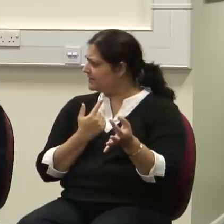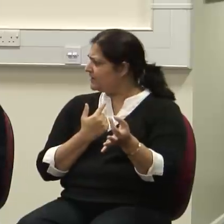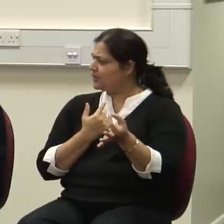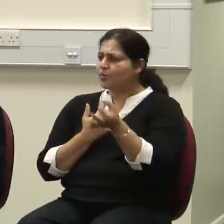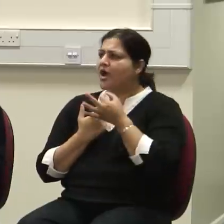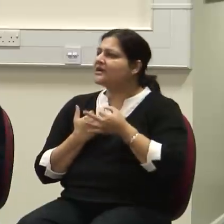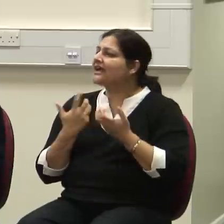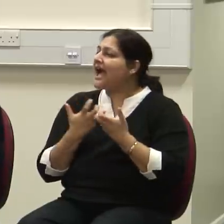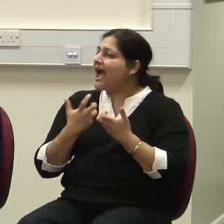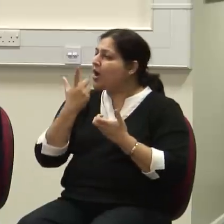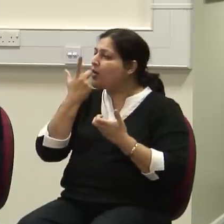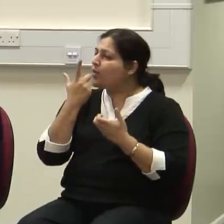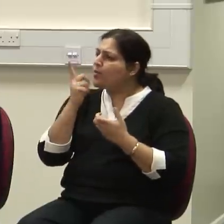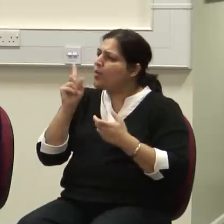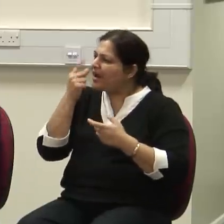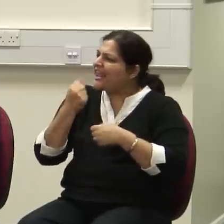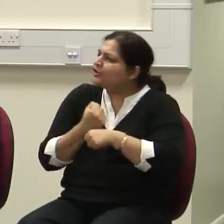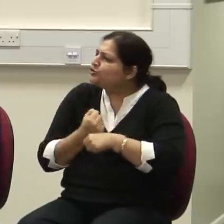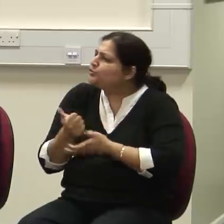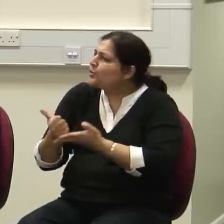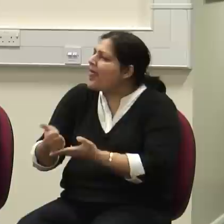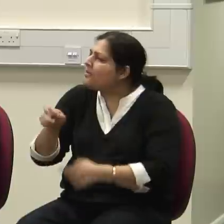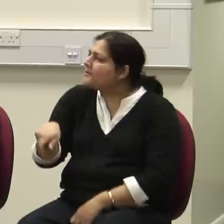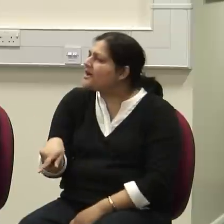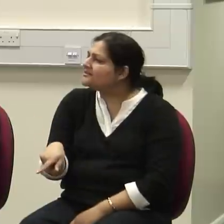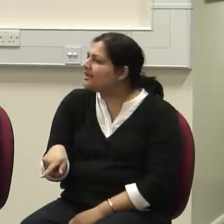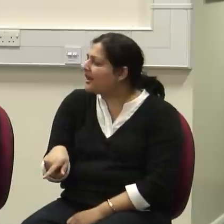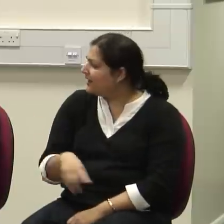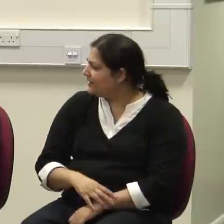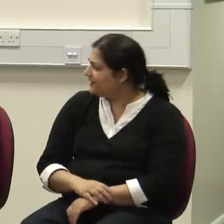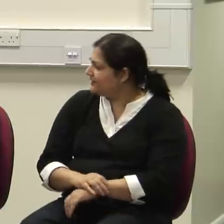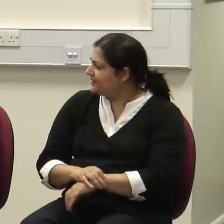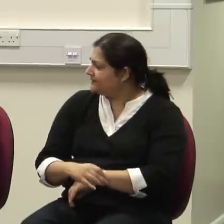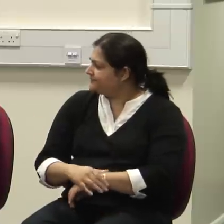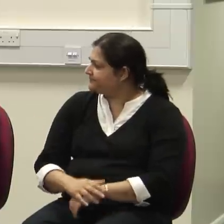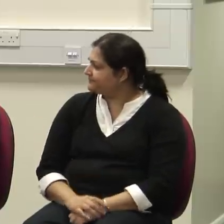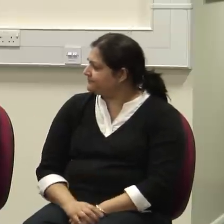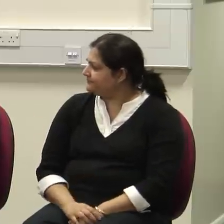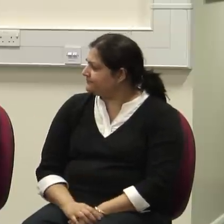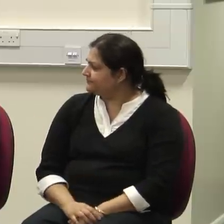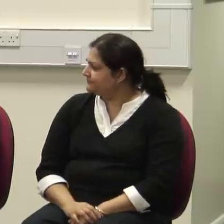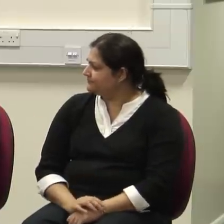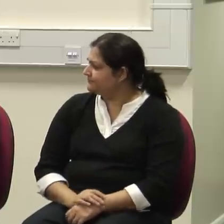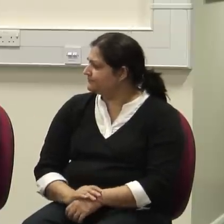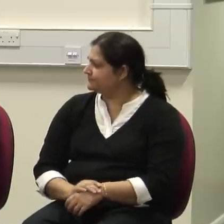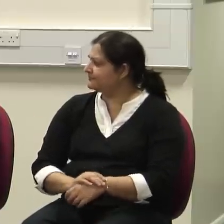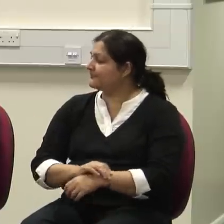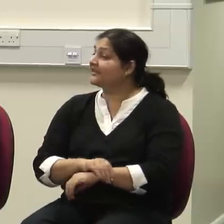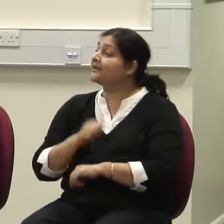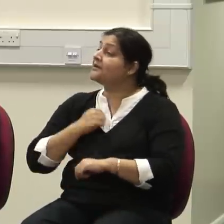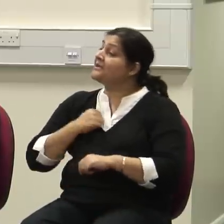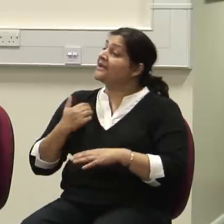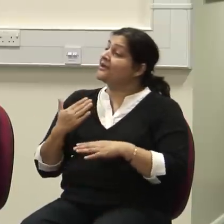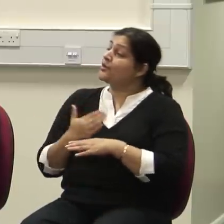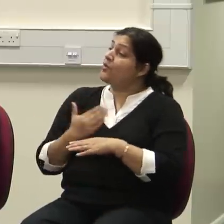one do to help people? Well, you ought to know that, you know, not only, I mean, I didn't make my living from, getting money from Scientology.